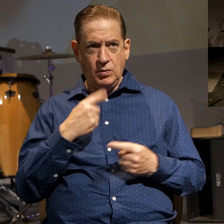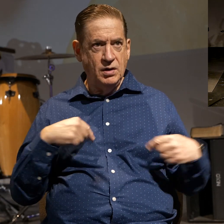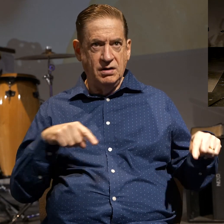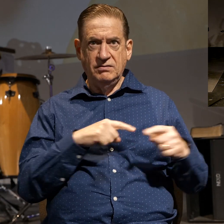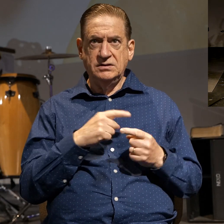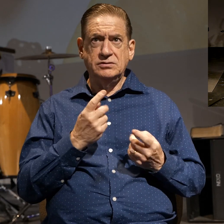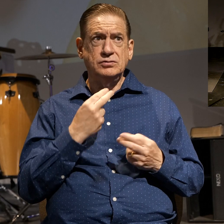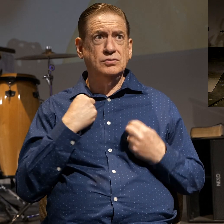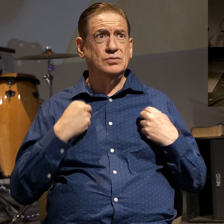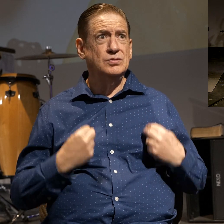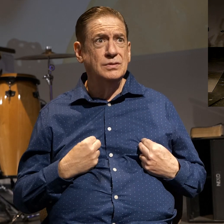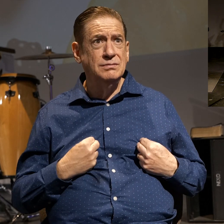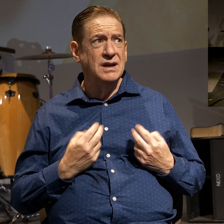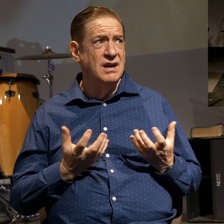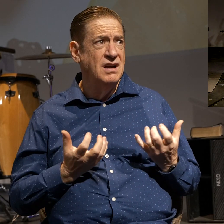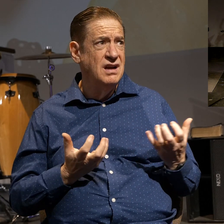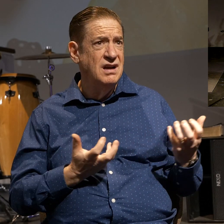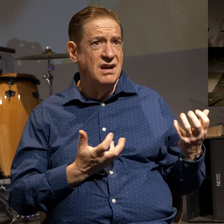longing